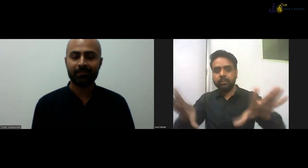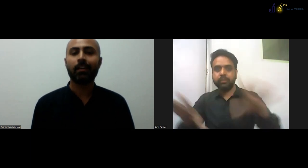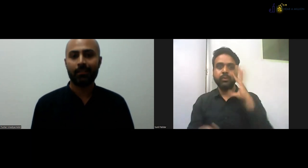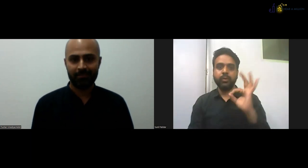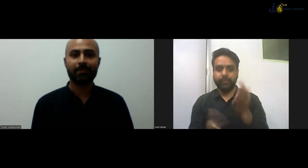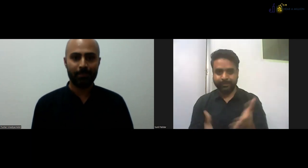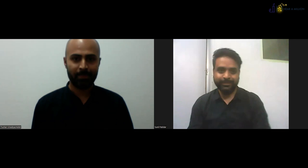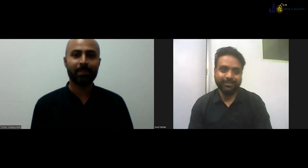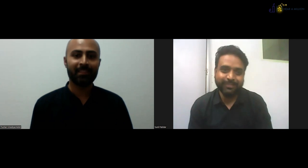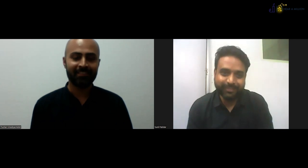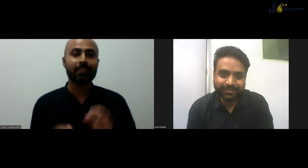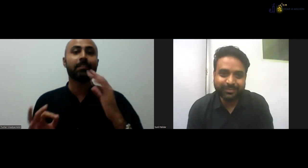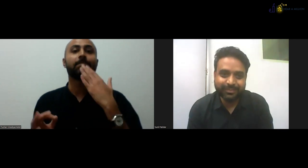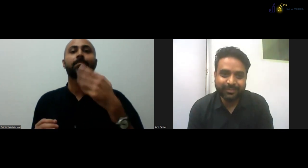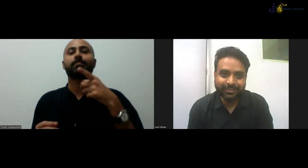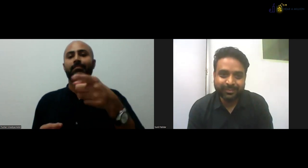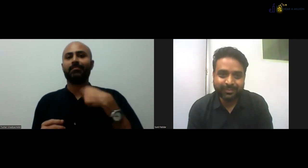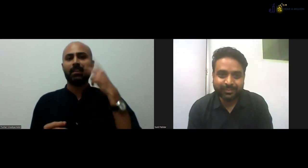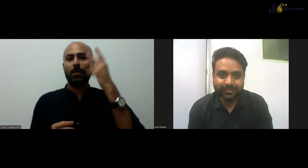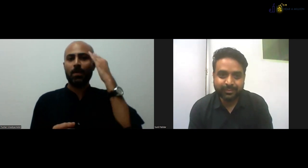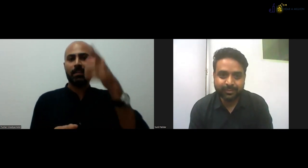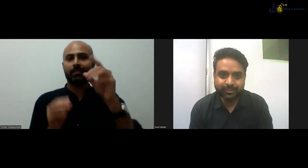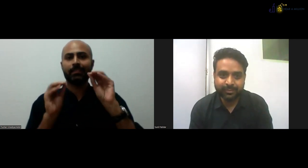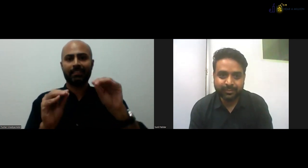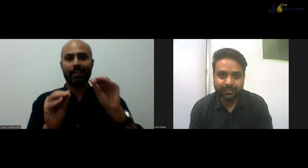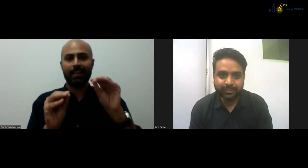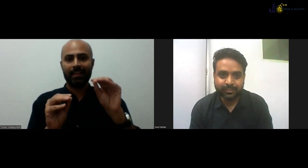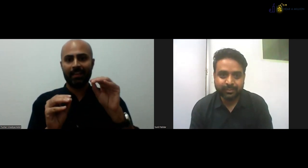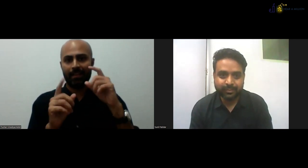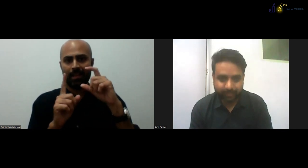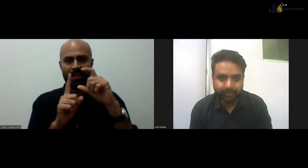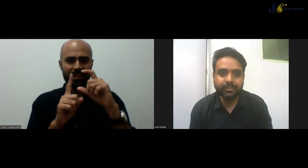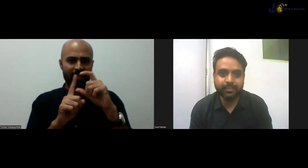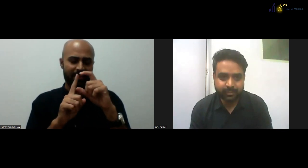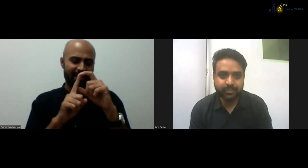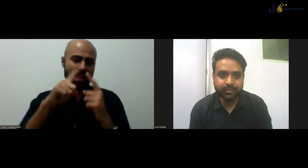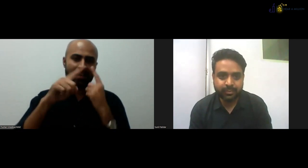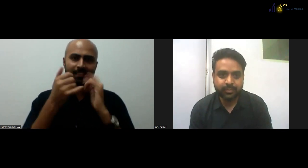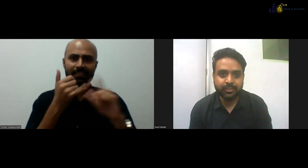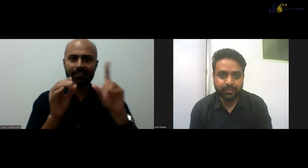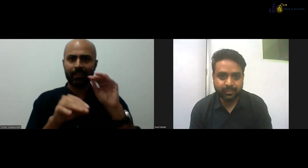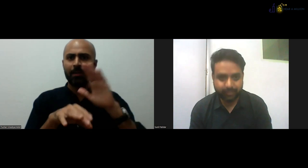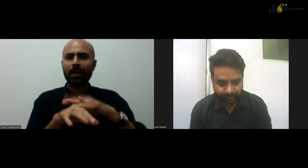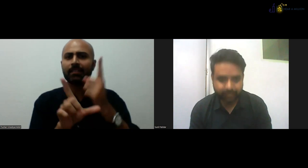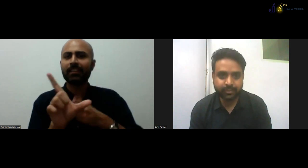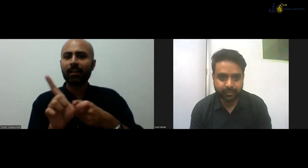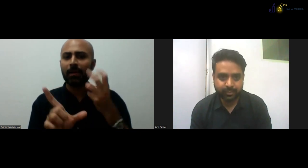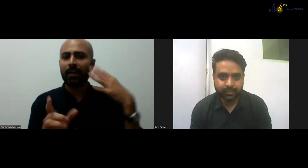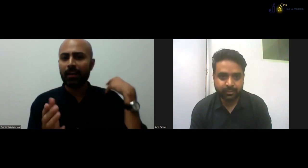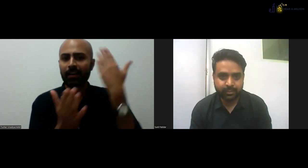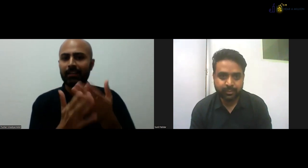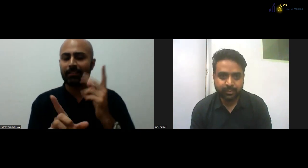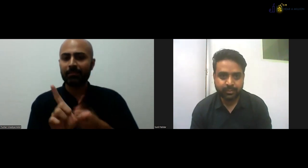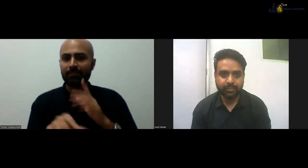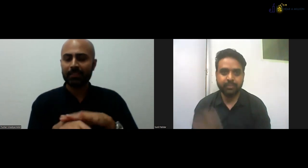getting me on this panel. We really need to have more information about the DTISL course. Yes. I know that you teach in